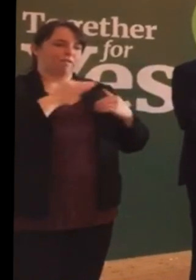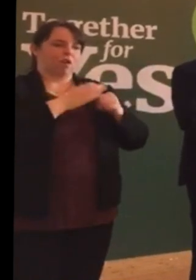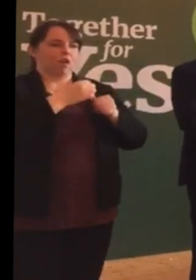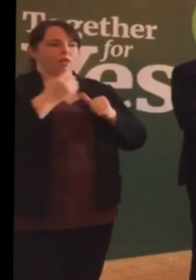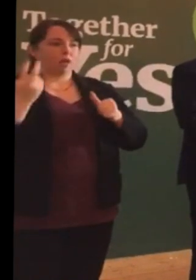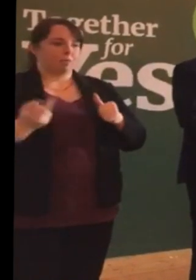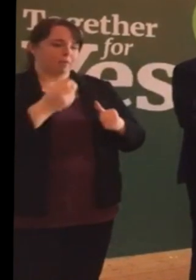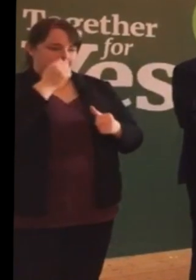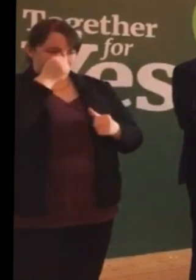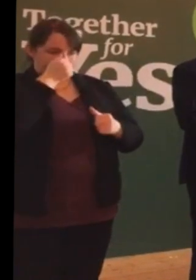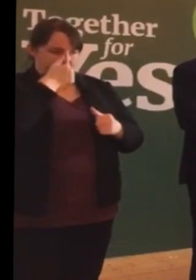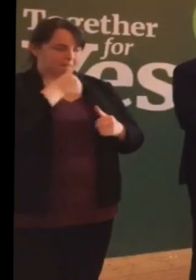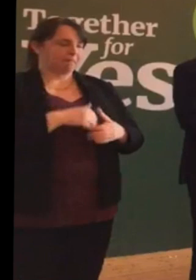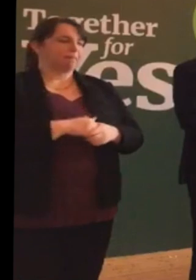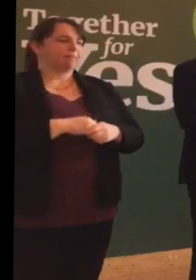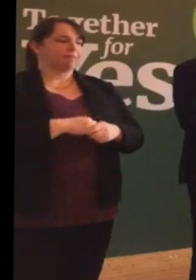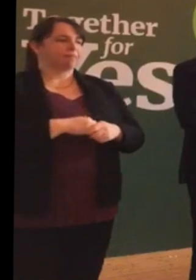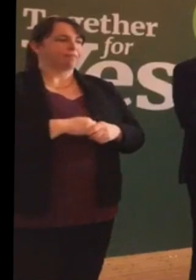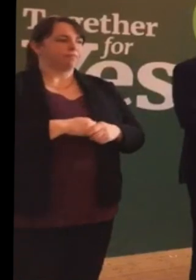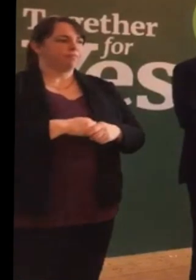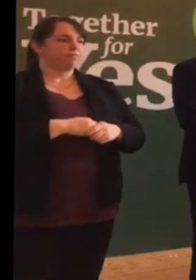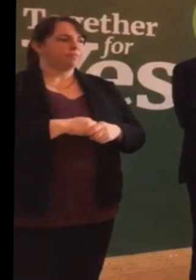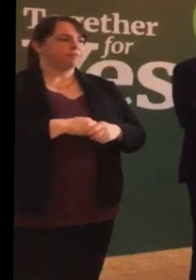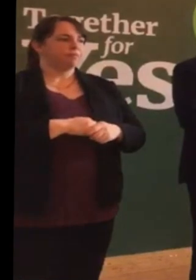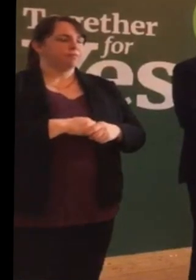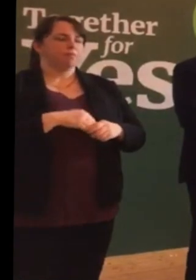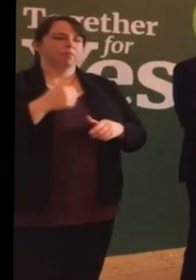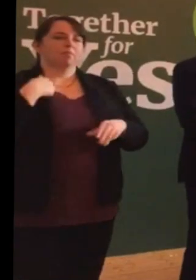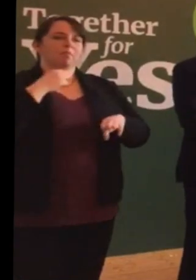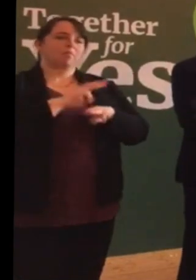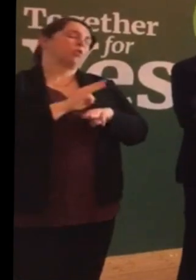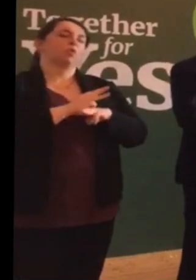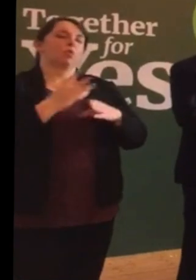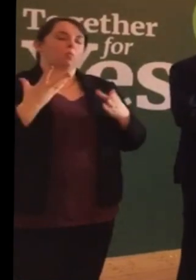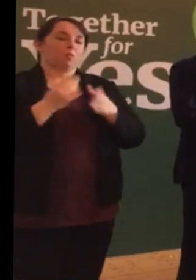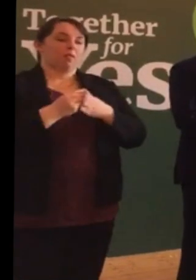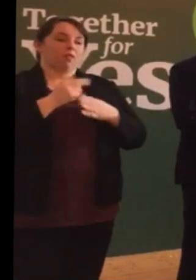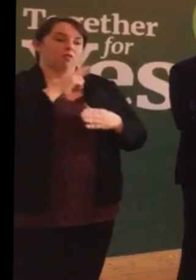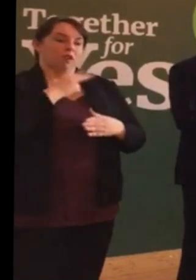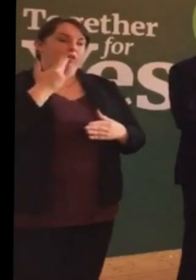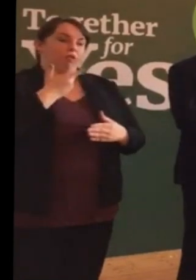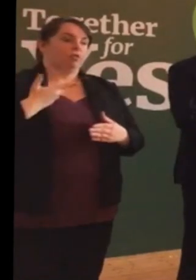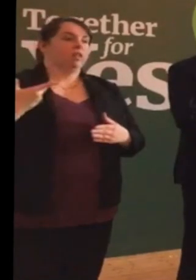Well, my mother came with us, so it was the three of us that travelled.